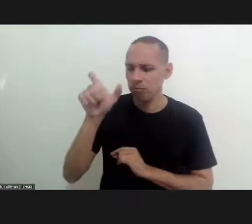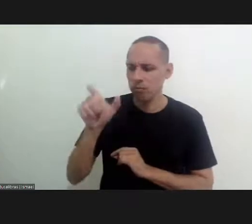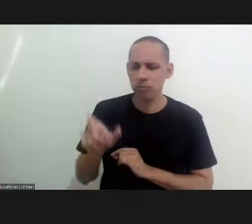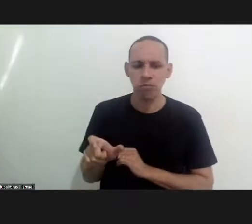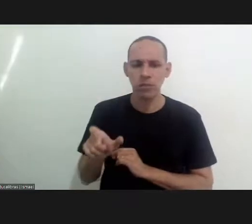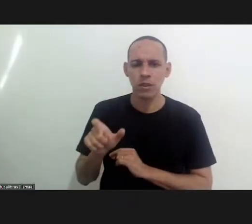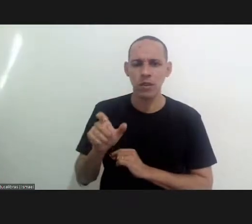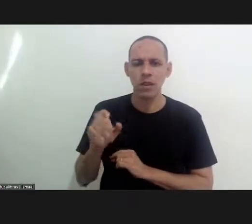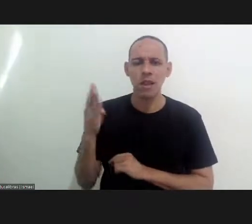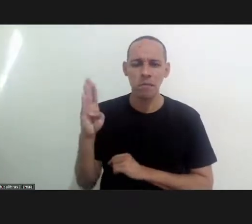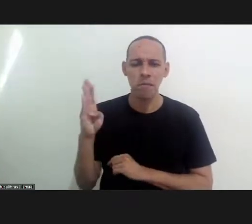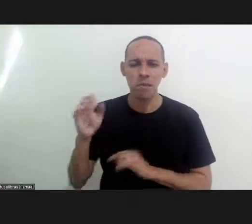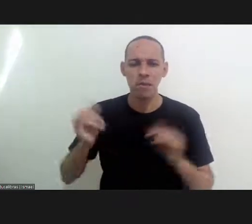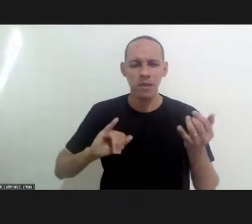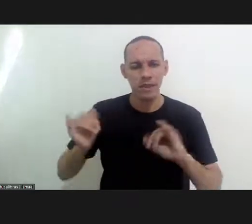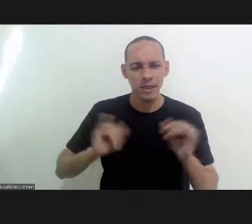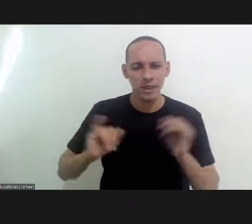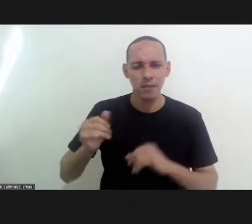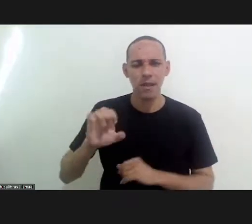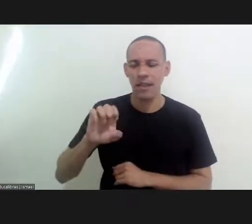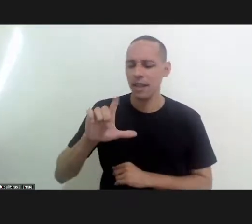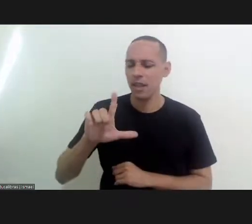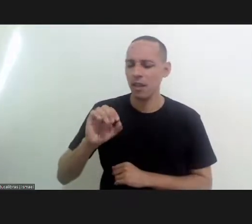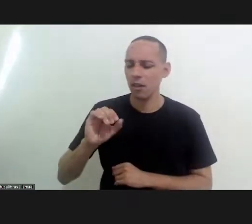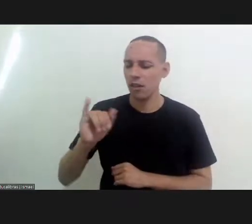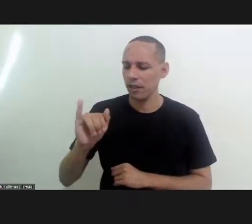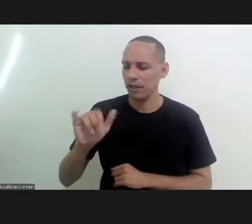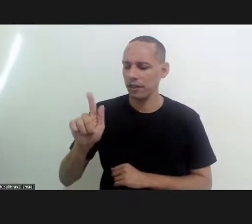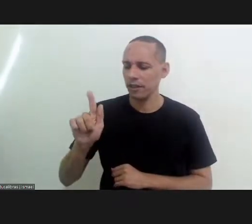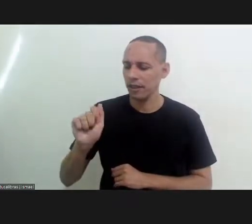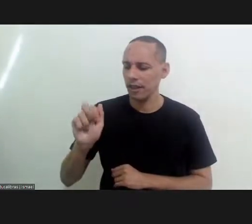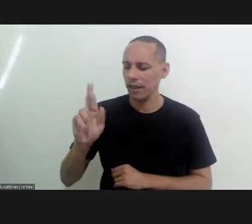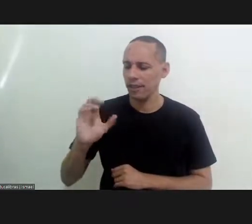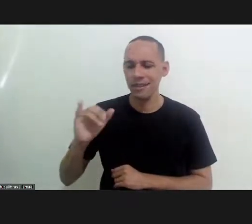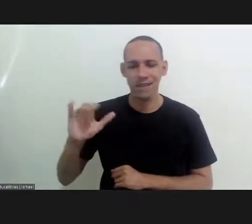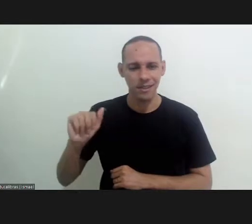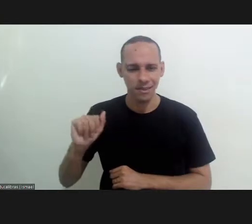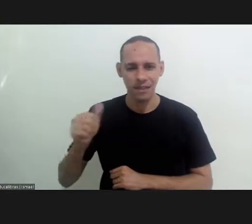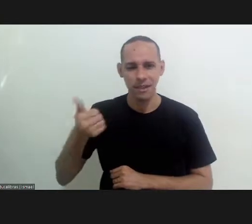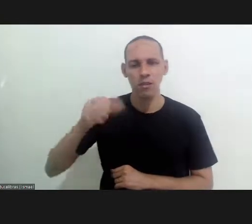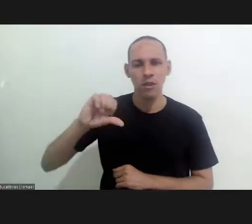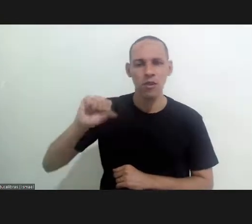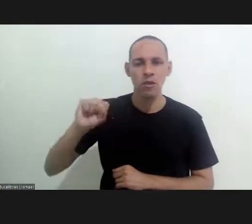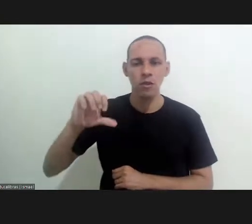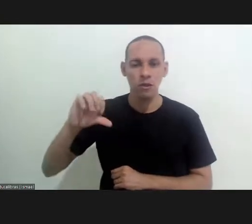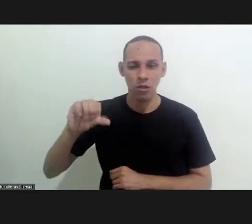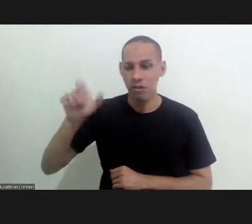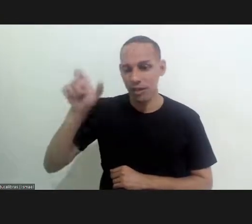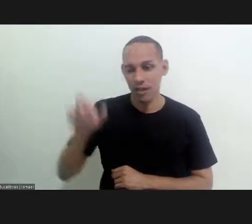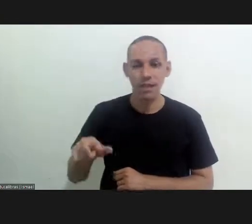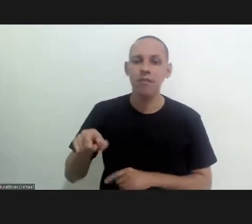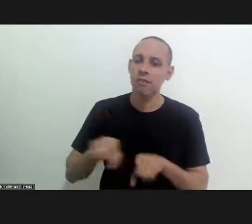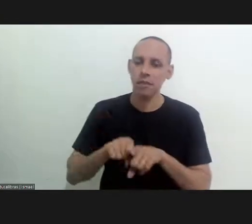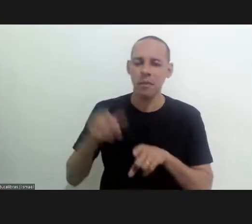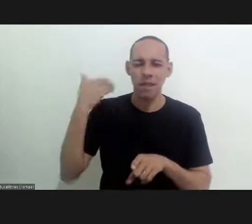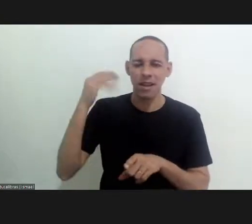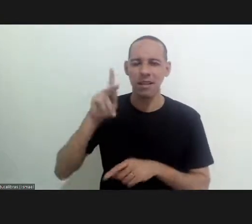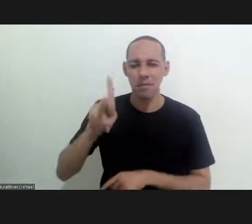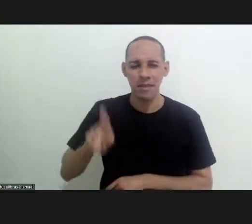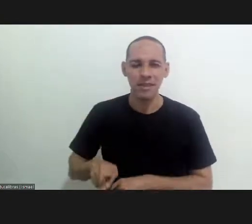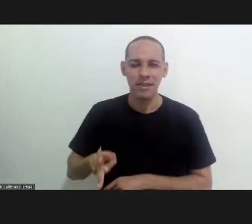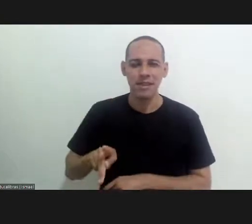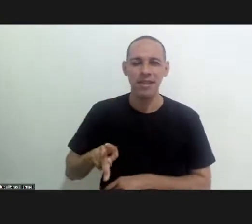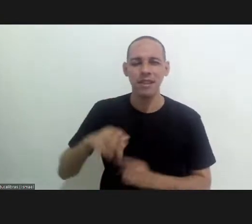eloy garcia of the biochemist who was also the president of fio cruis in 1989 he makes the